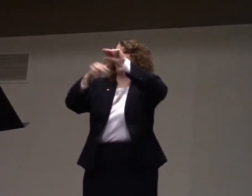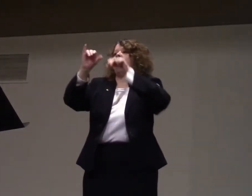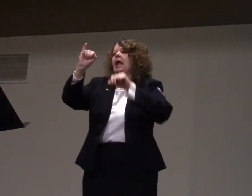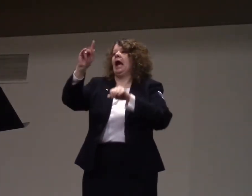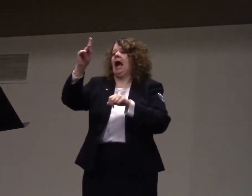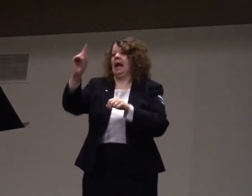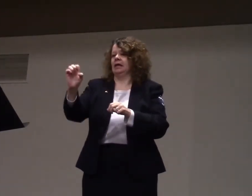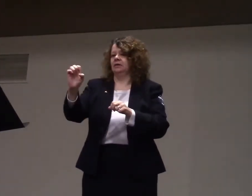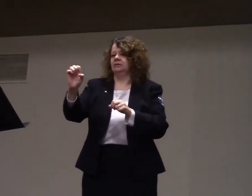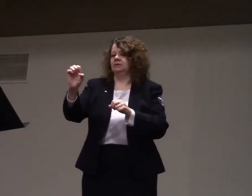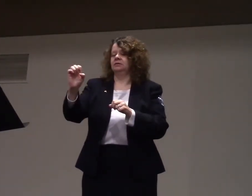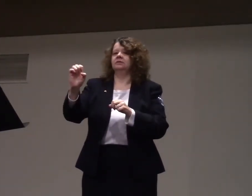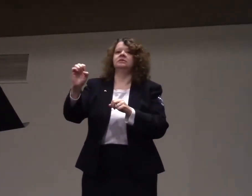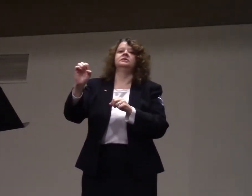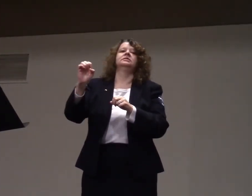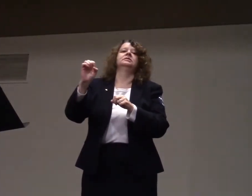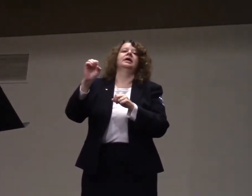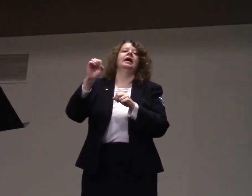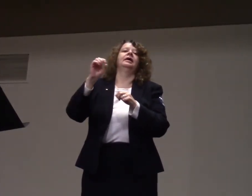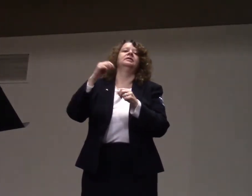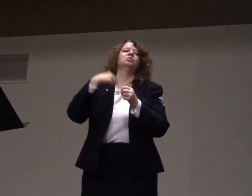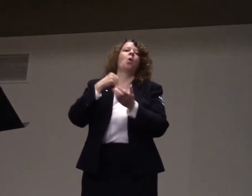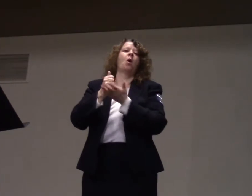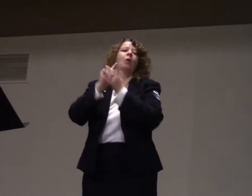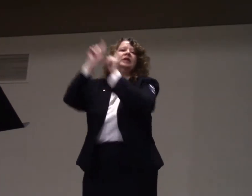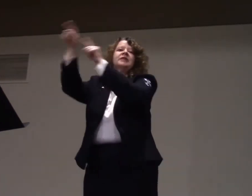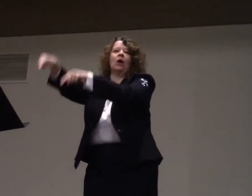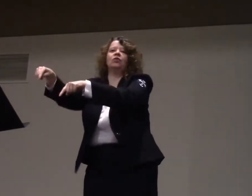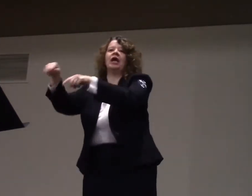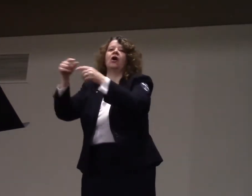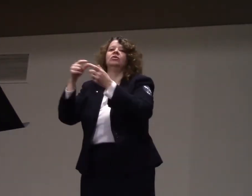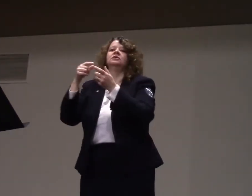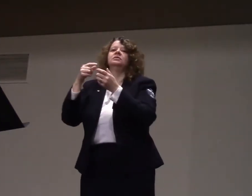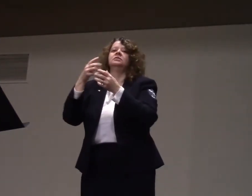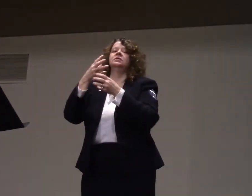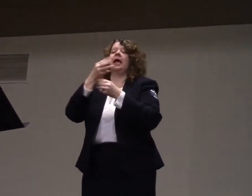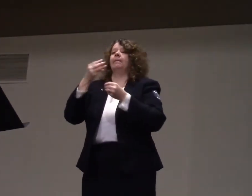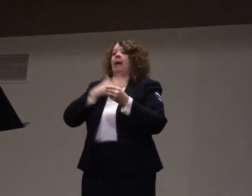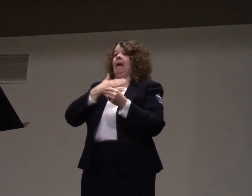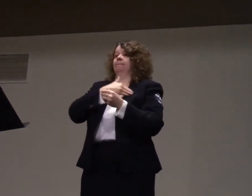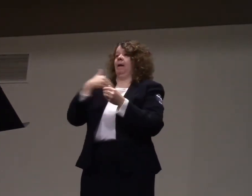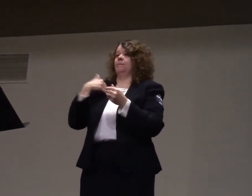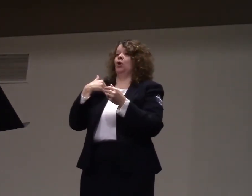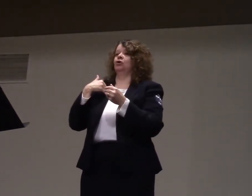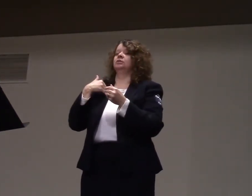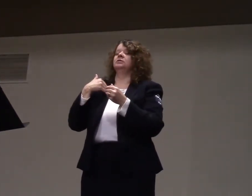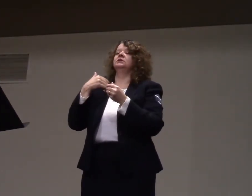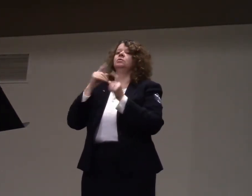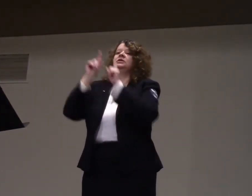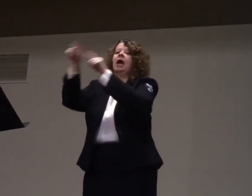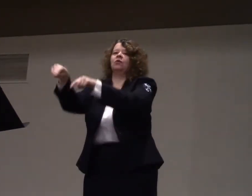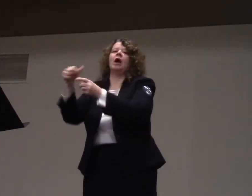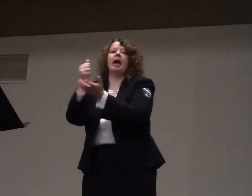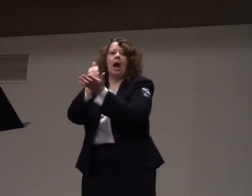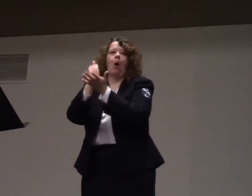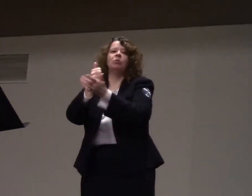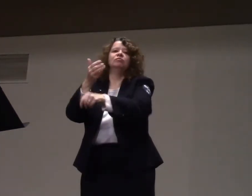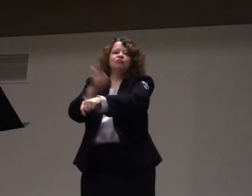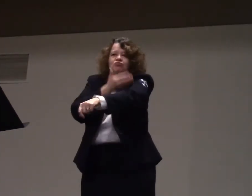And their campus was just growing by hurricane. So he got out to help, help with that. The members